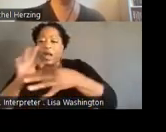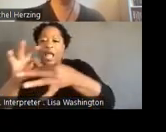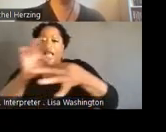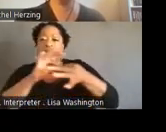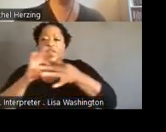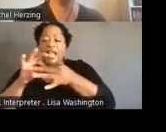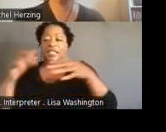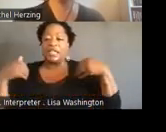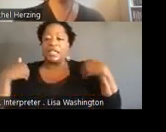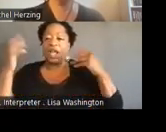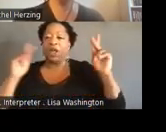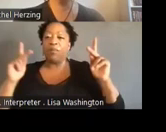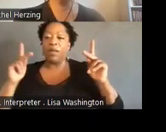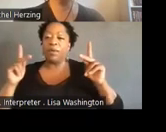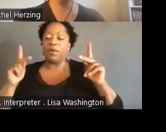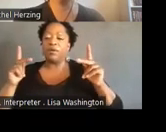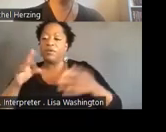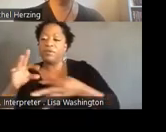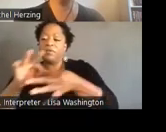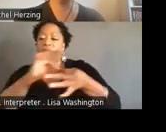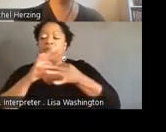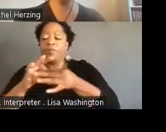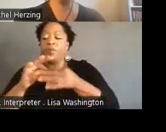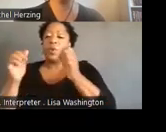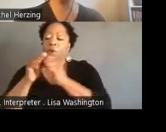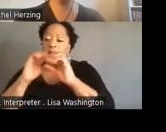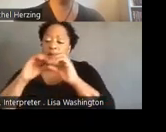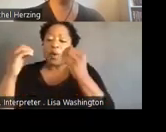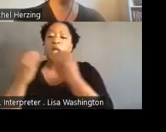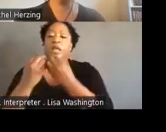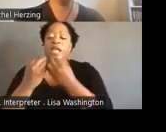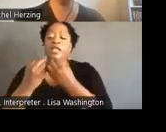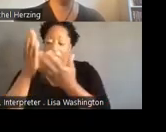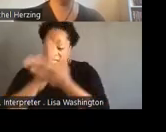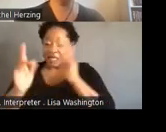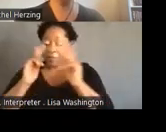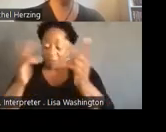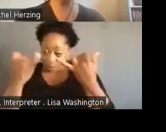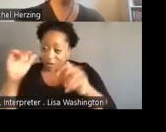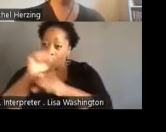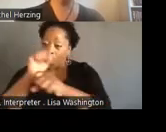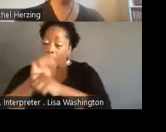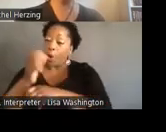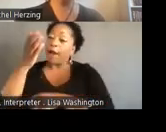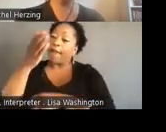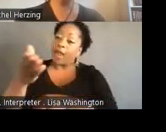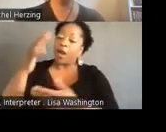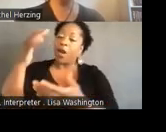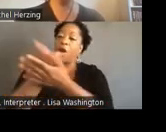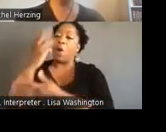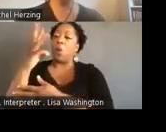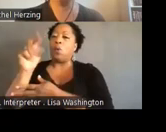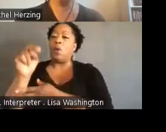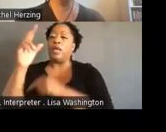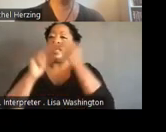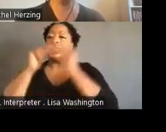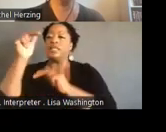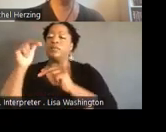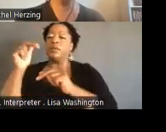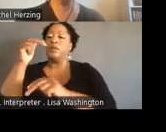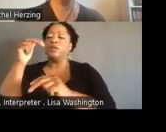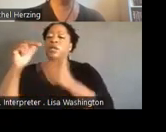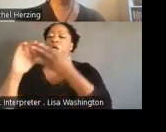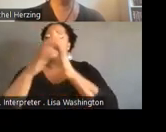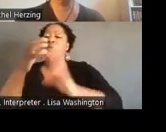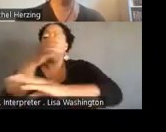connecting them to organizations with which some of them still work. Winning is having built community power in